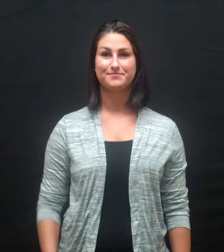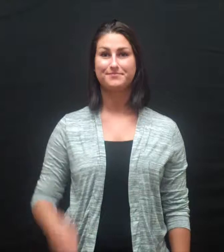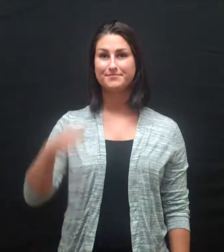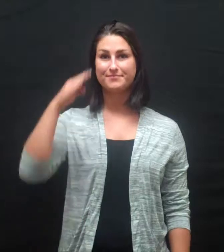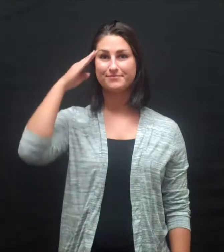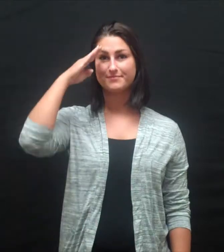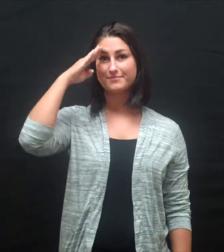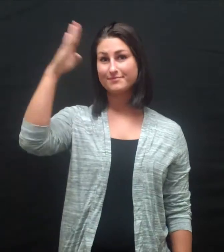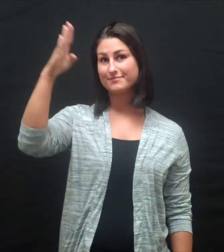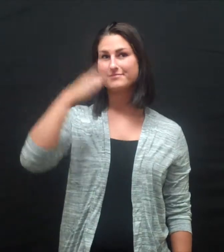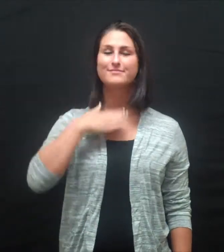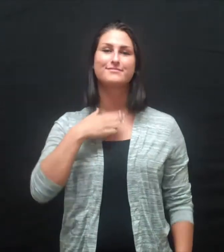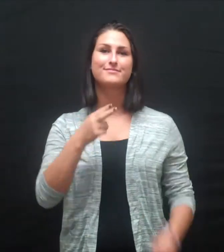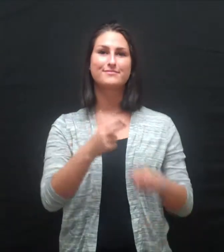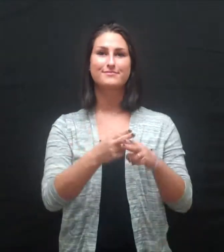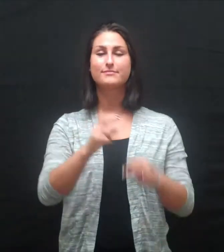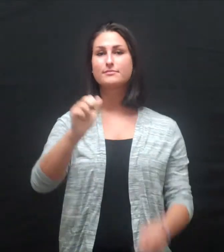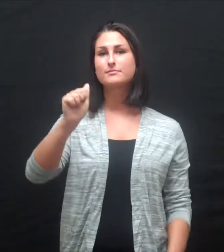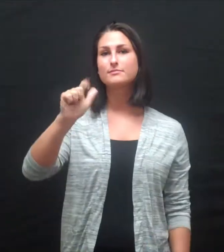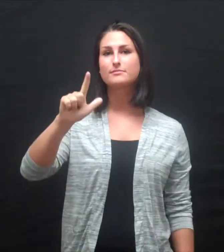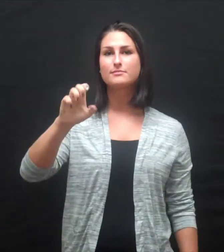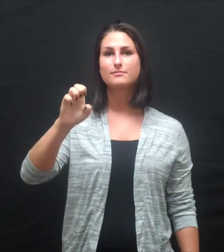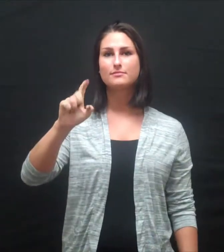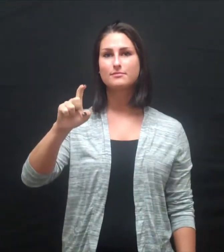Hi, my name is Alexandra Scar.